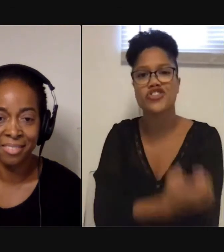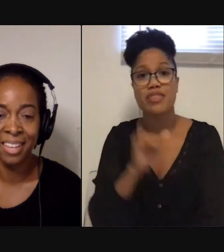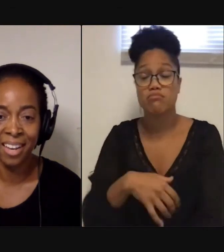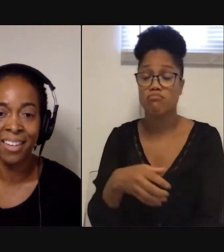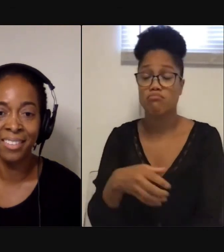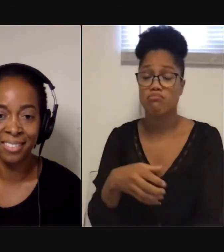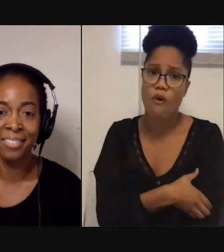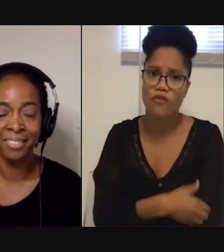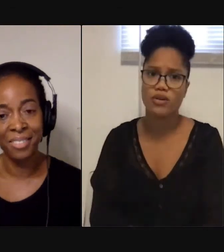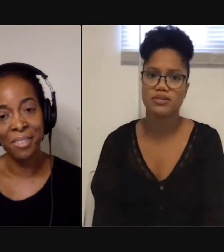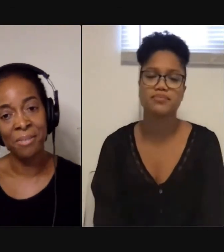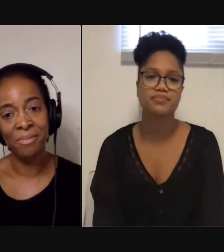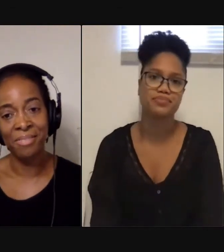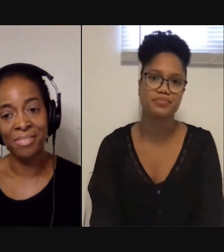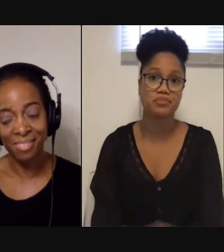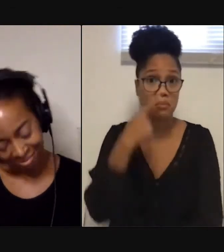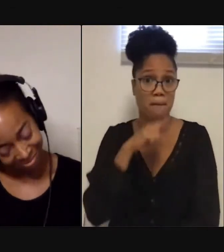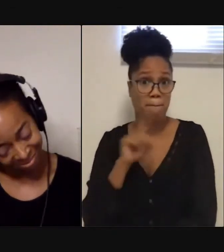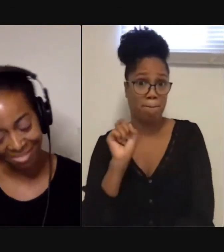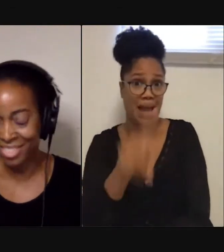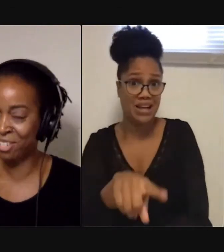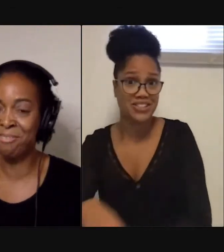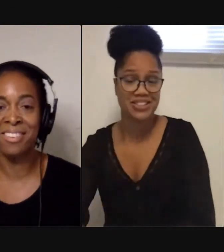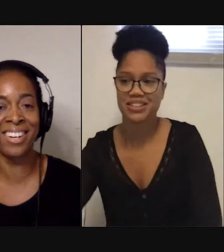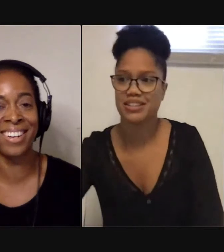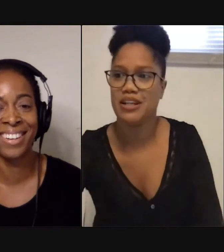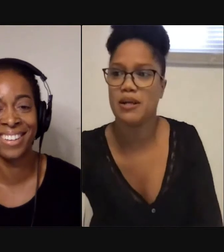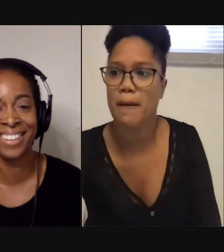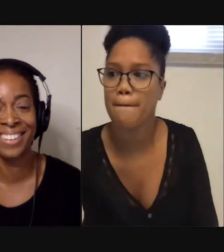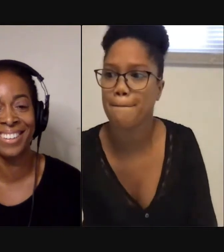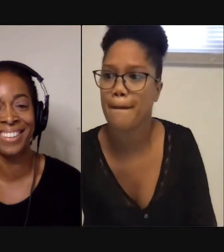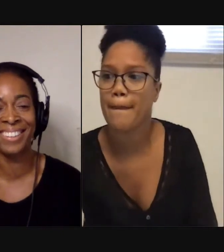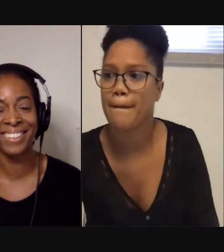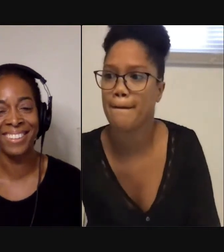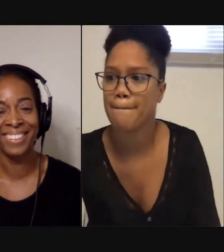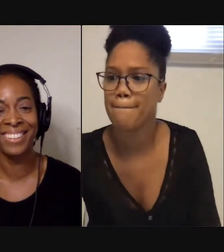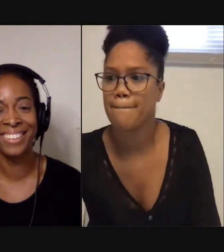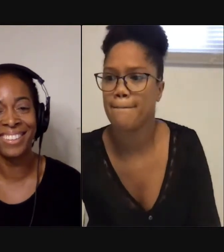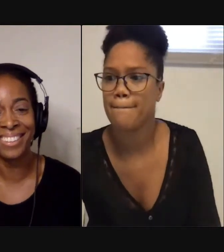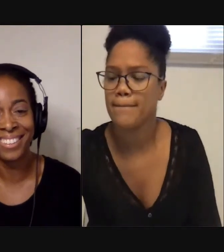Yeah. Yeah. Can I ask you a question? Sure. Okay. Cool.